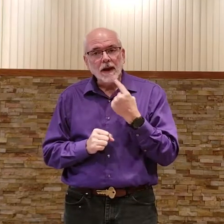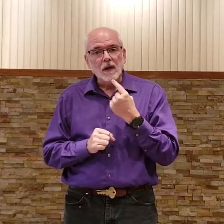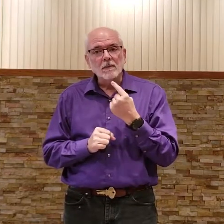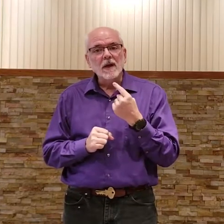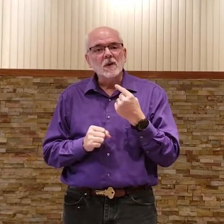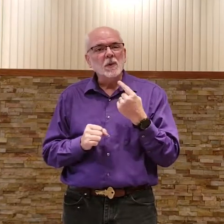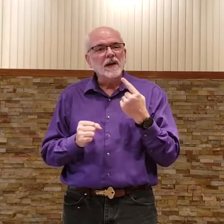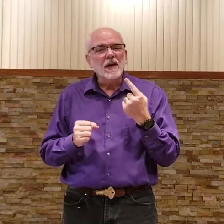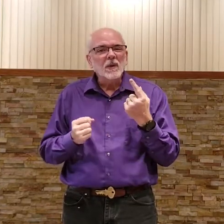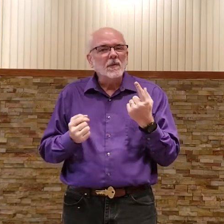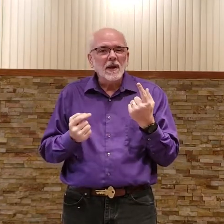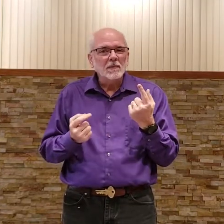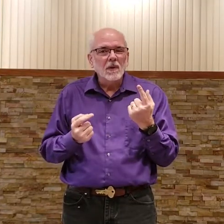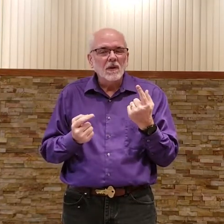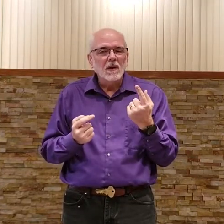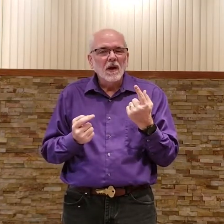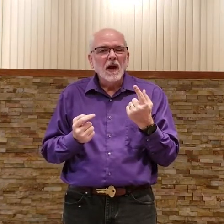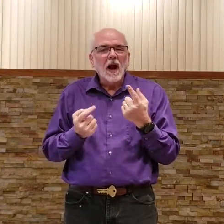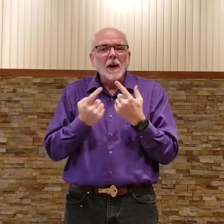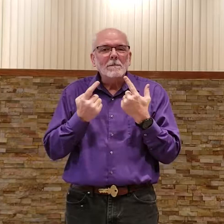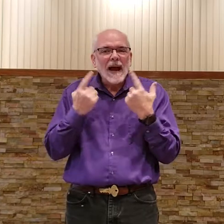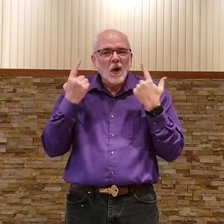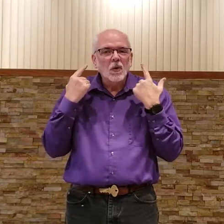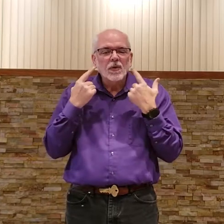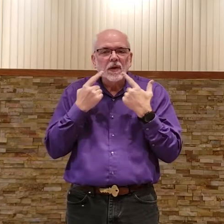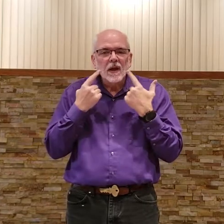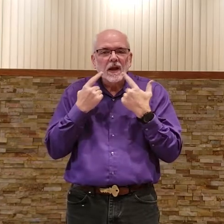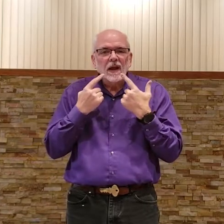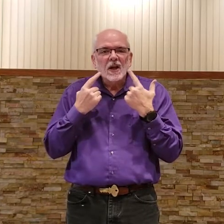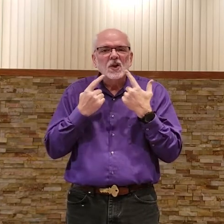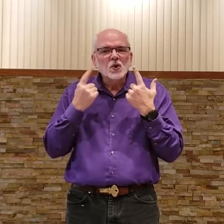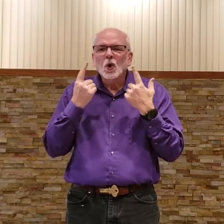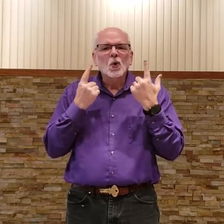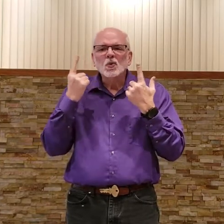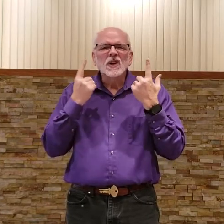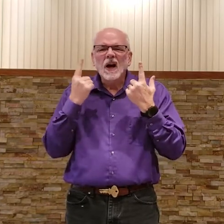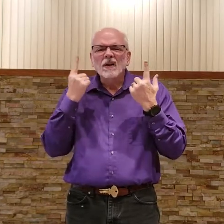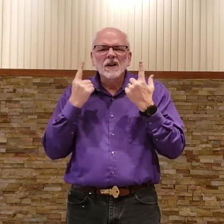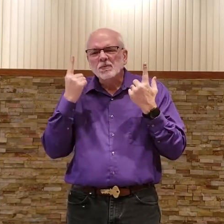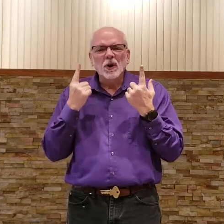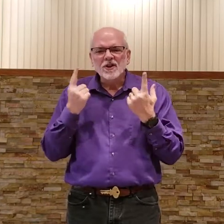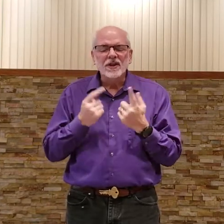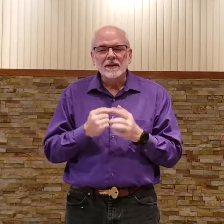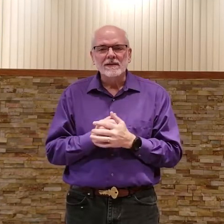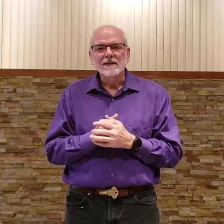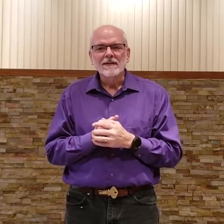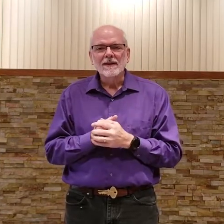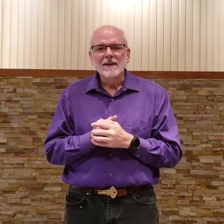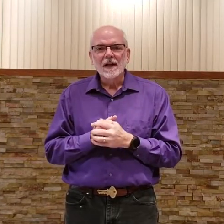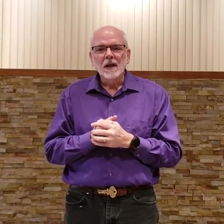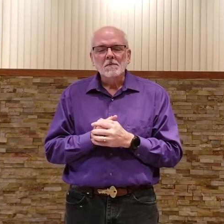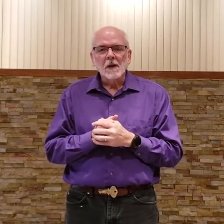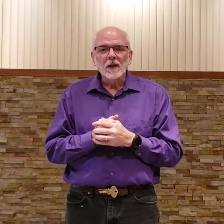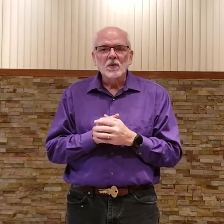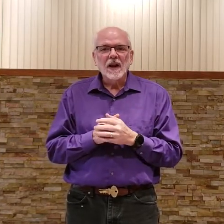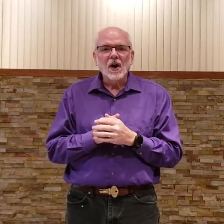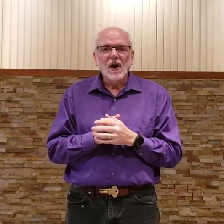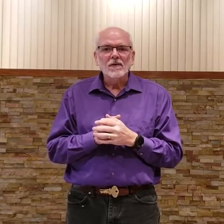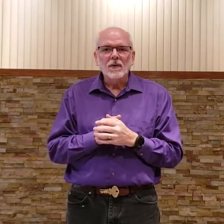mouth, because we're hearing people, our mouth controls our expressions. It's really hard for